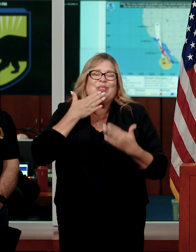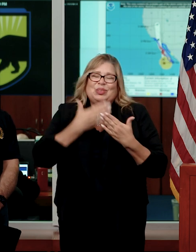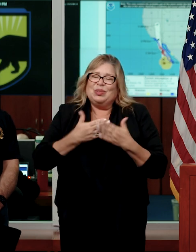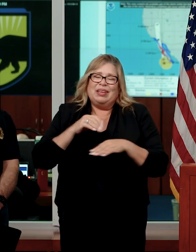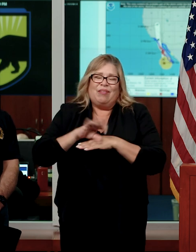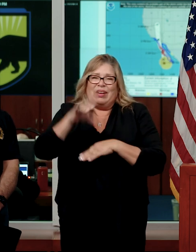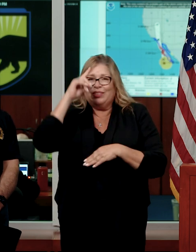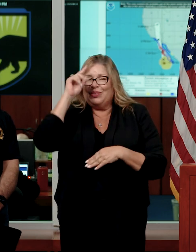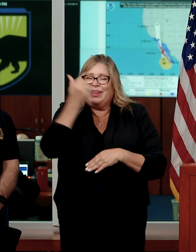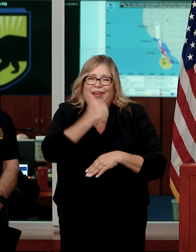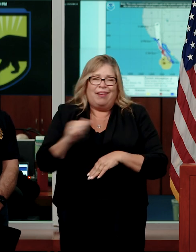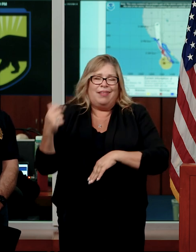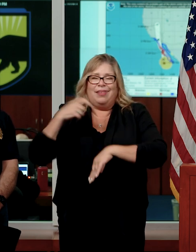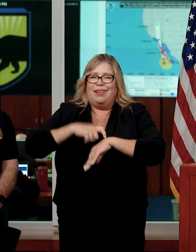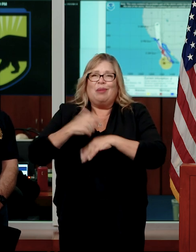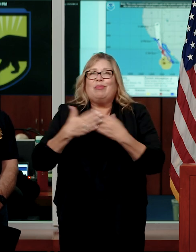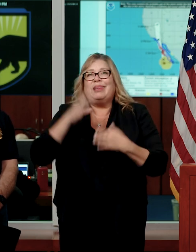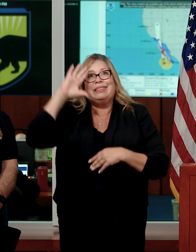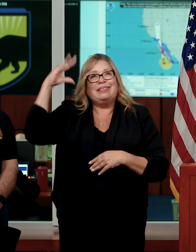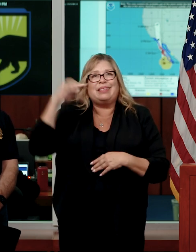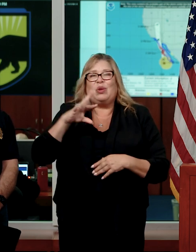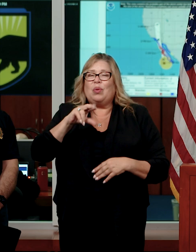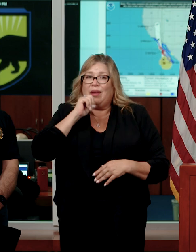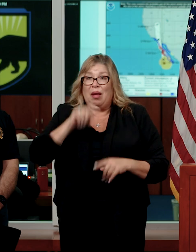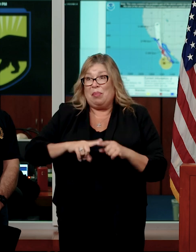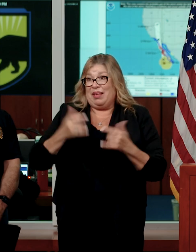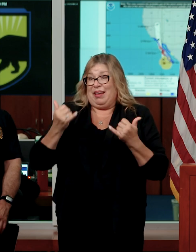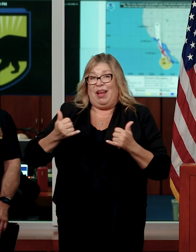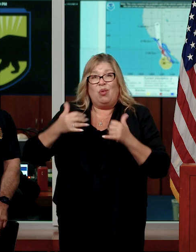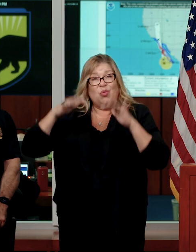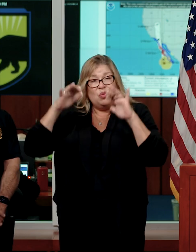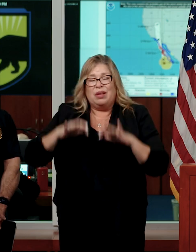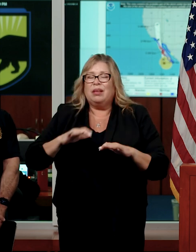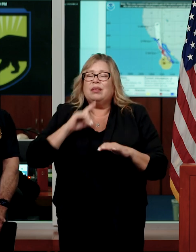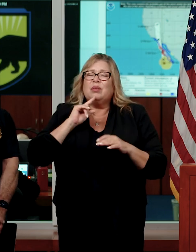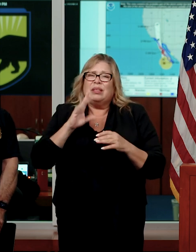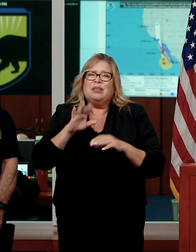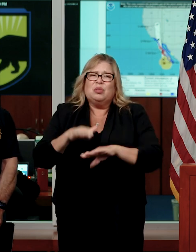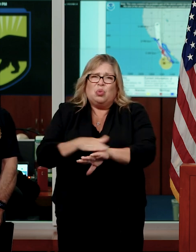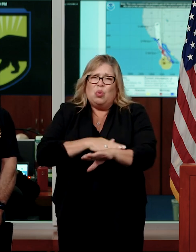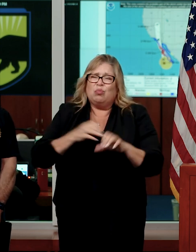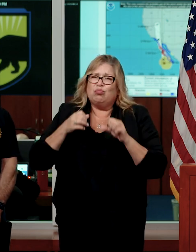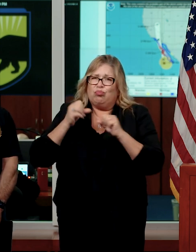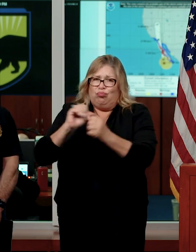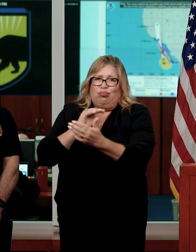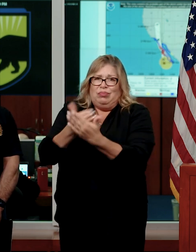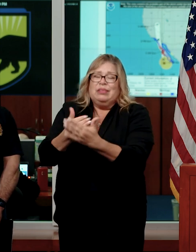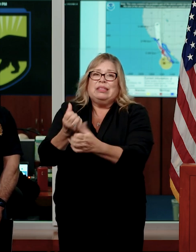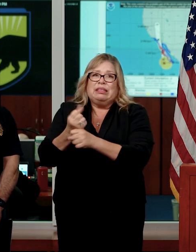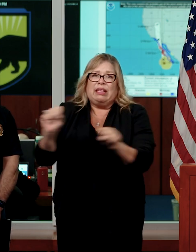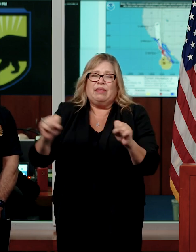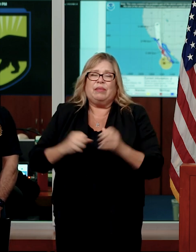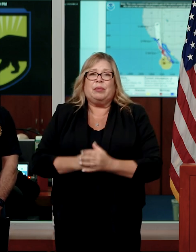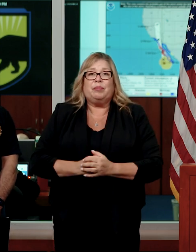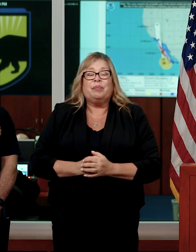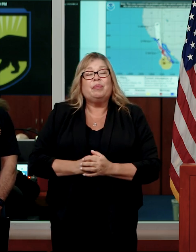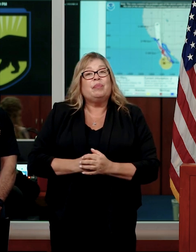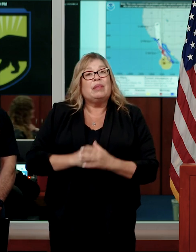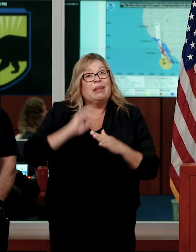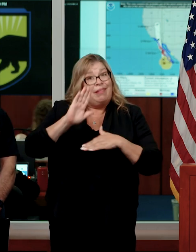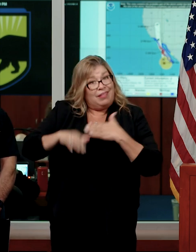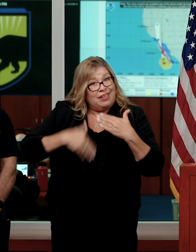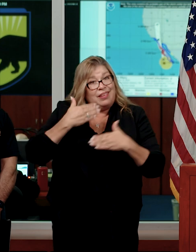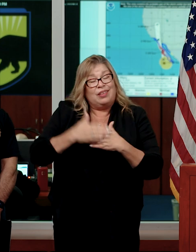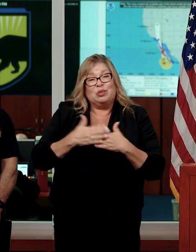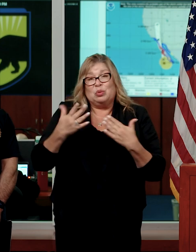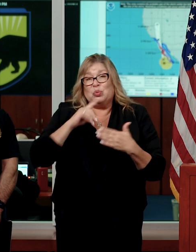day. But especially the next few days, slow down and get to your destination safely. But what I would like to say next is very important. I would like the